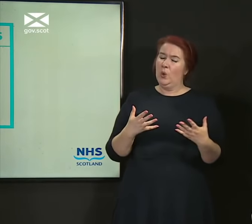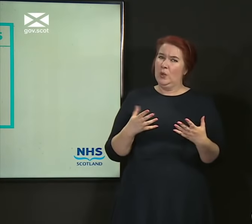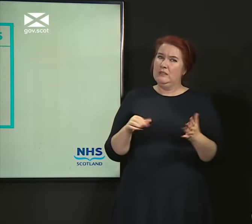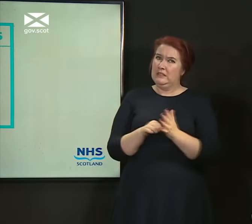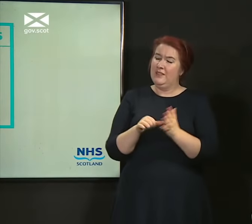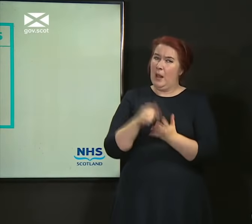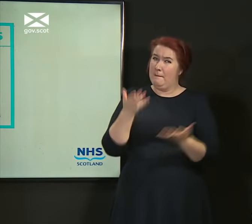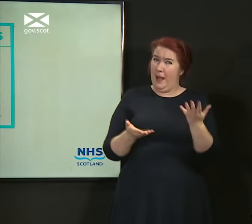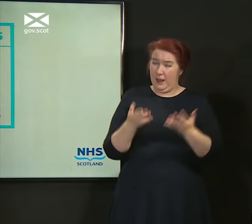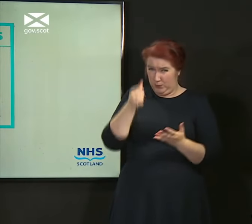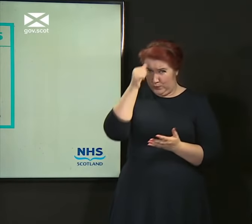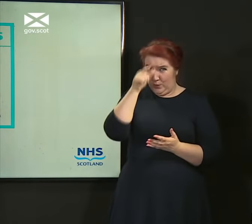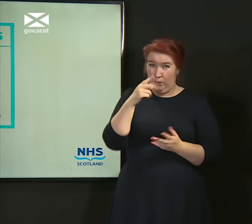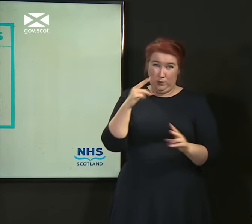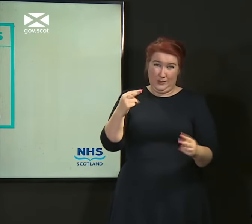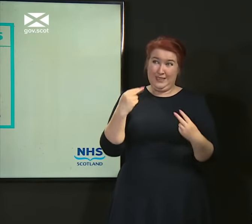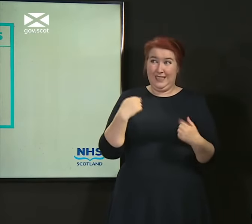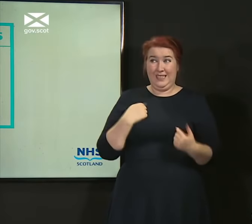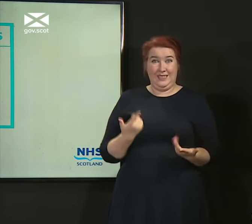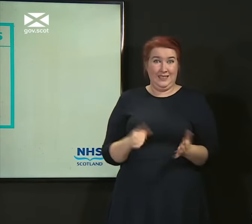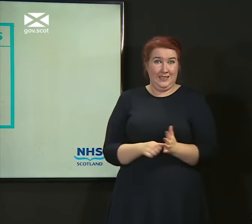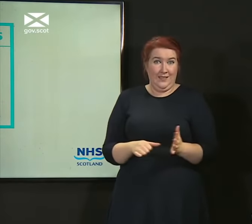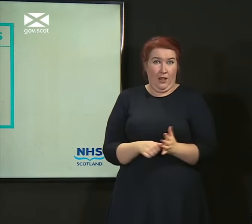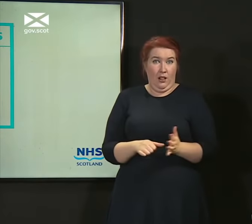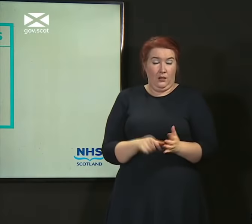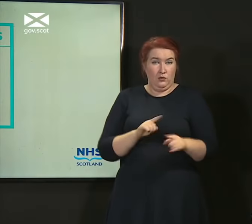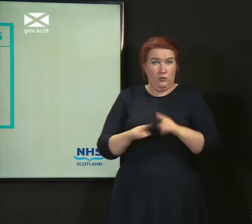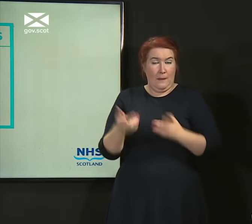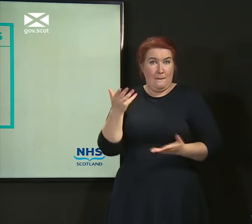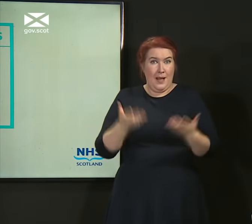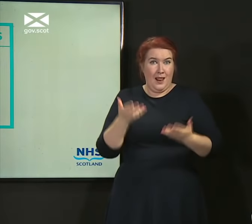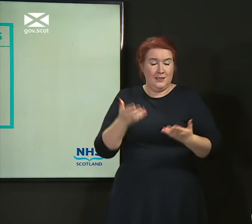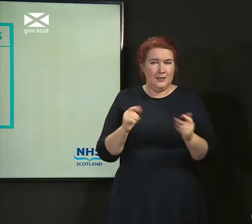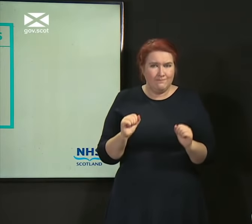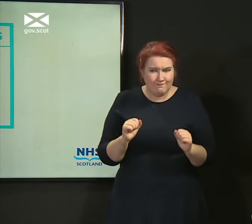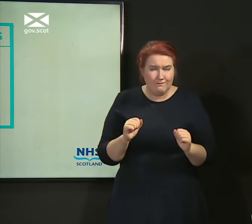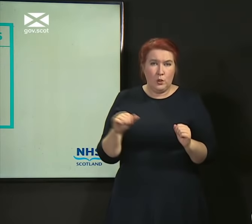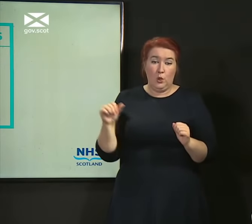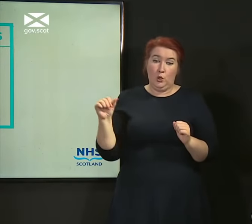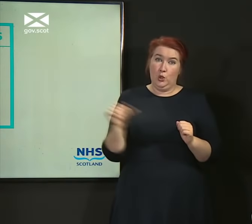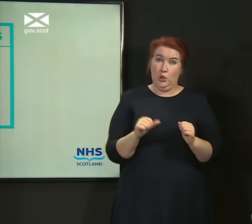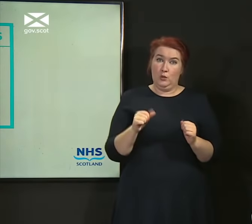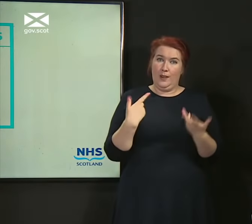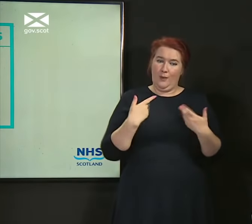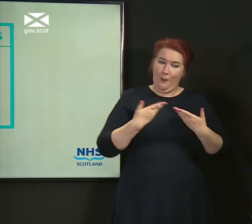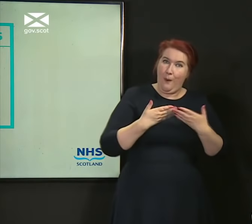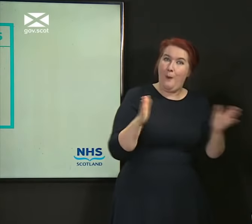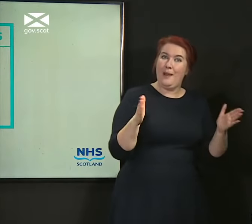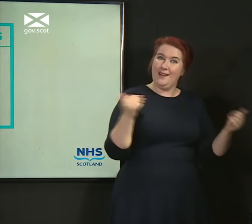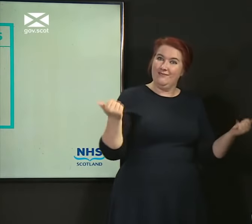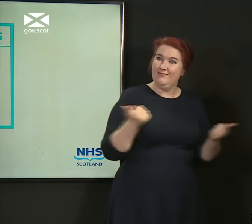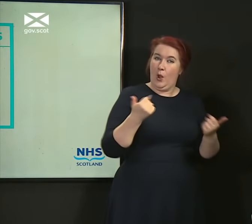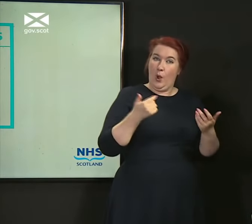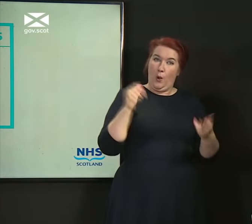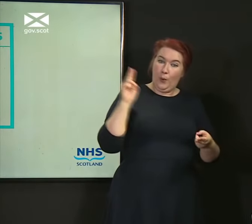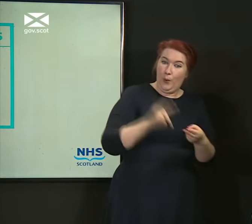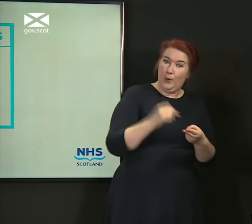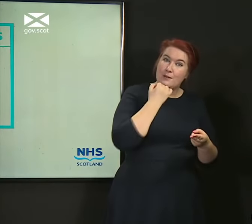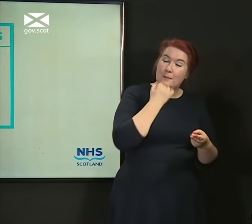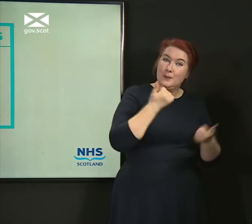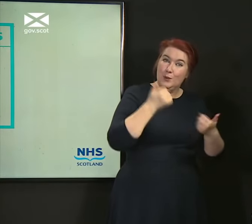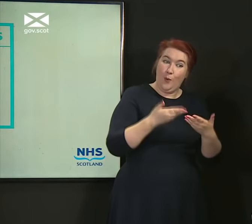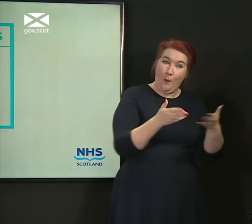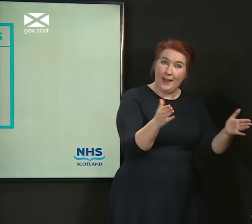You've seen us struggle with that balance standing at these podiums about whether we should celebrate and open things up, or at the same time saying,